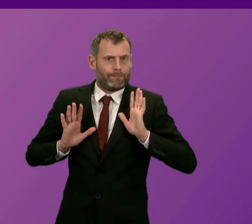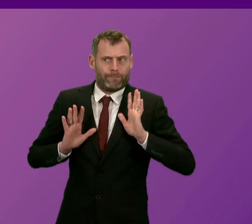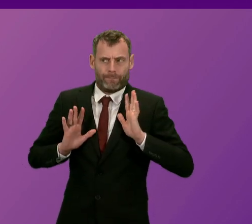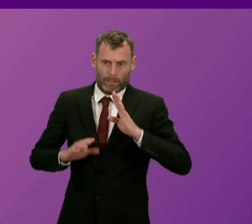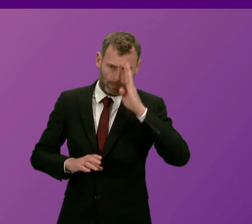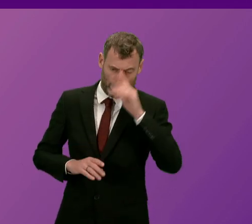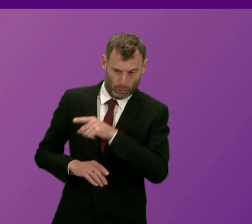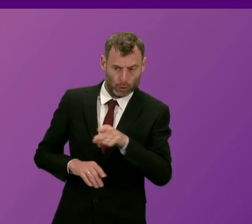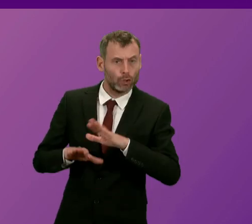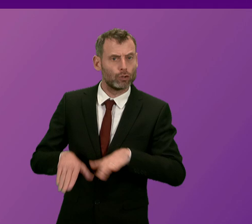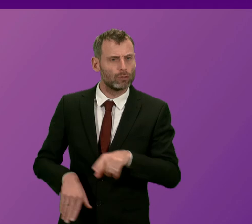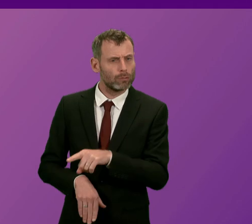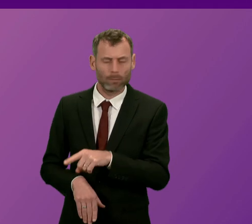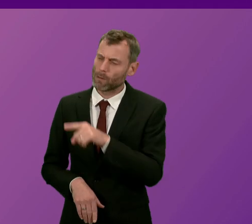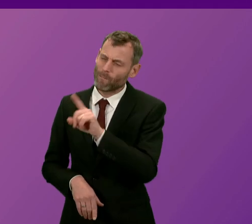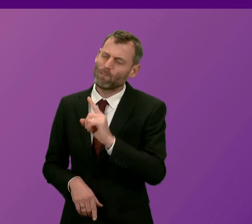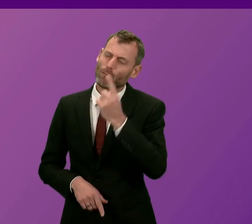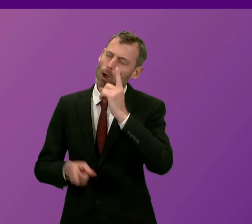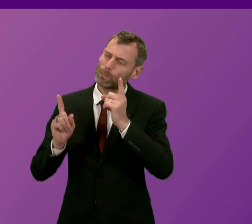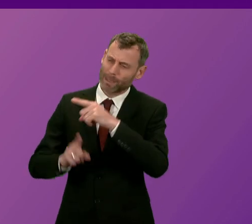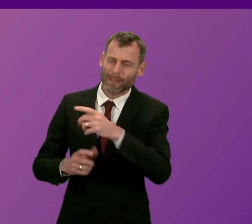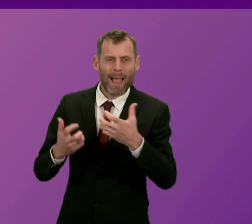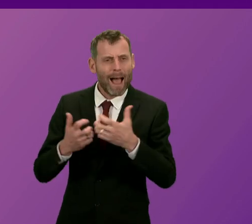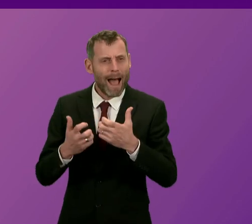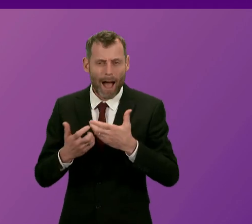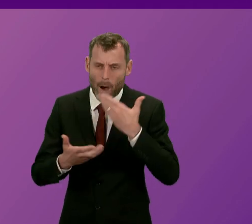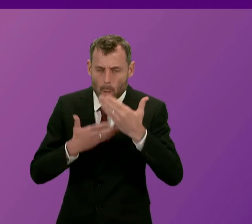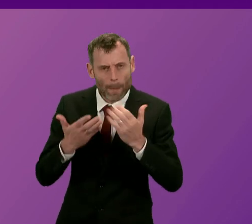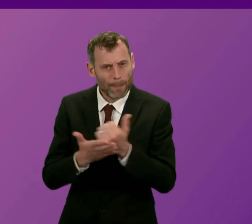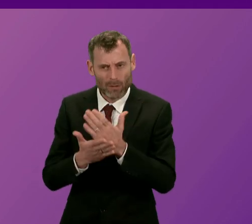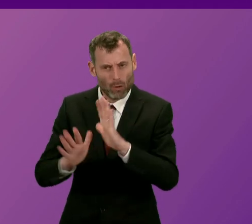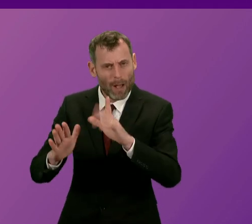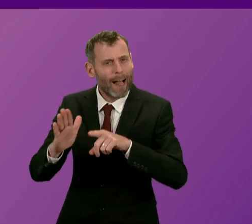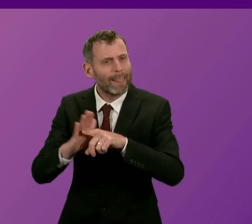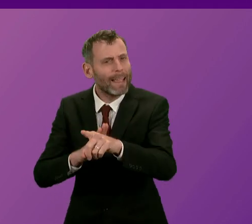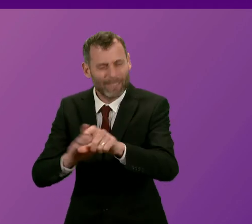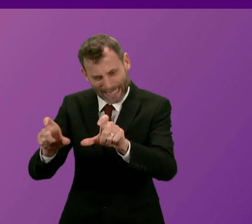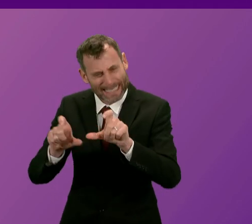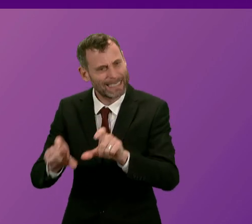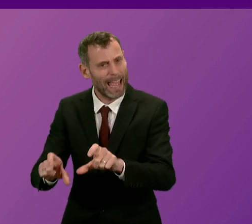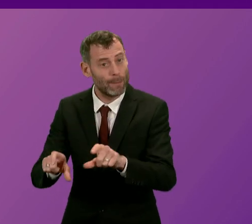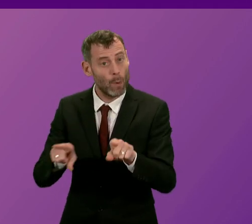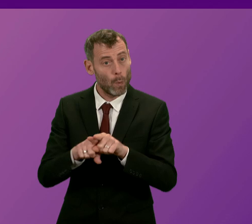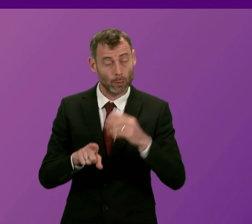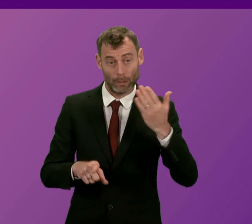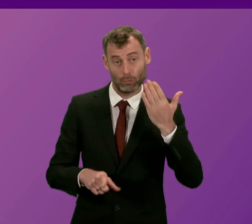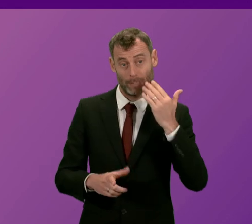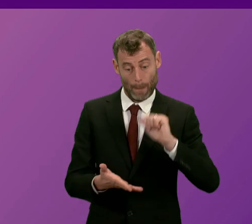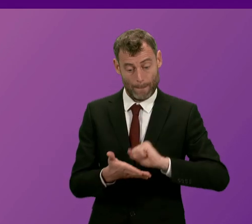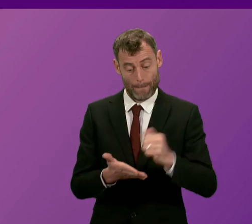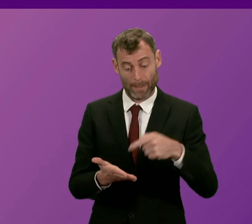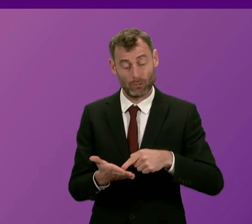to keep them teaching and what precisely has changed as a result of the recently published government